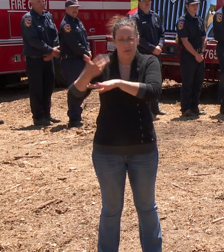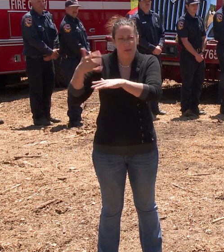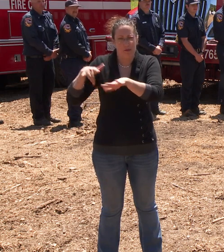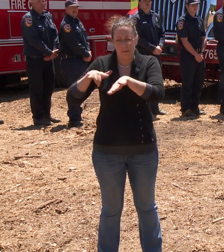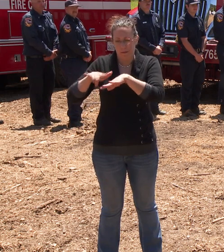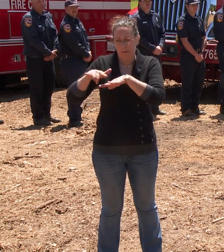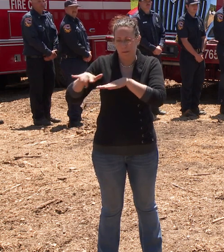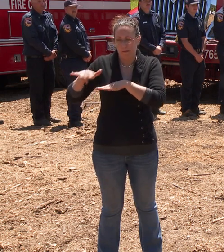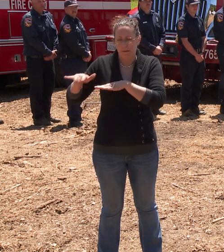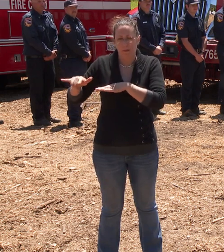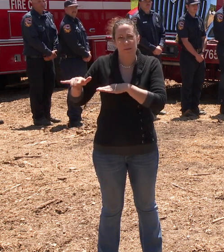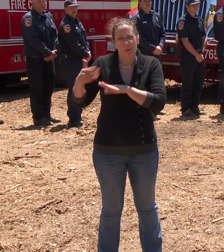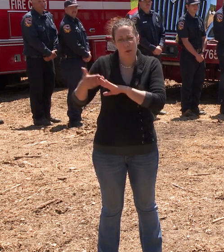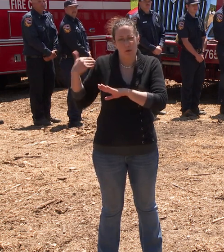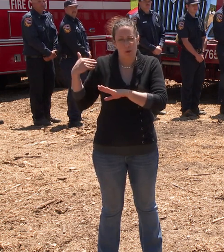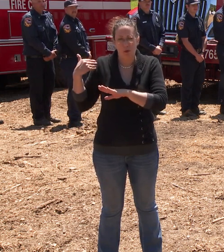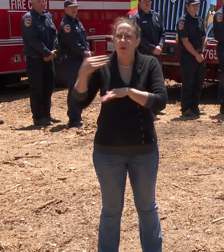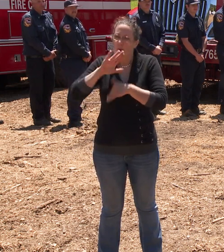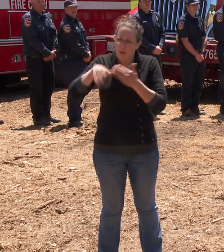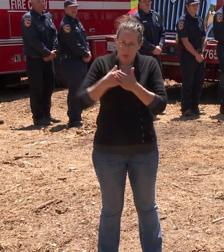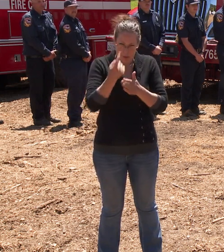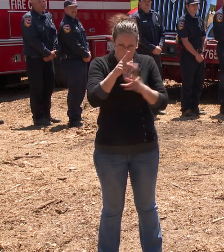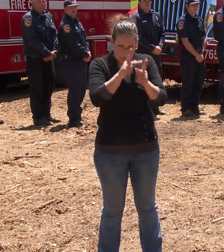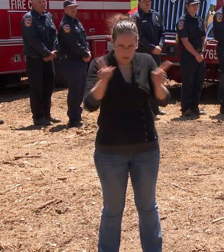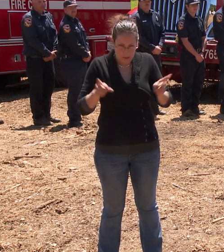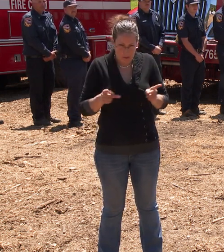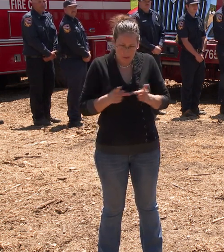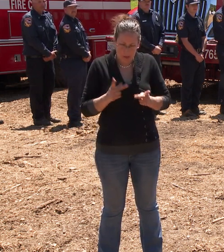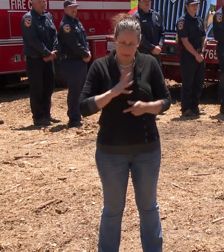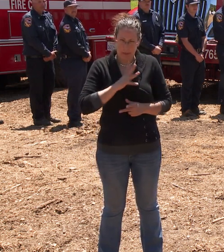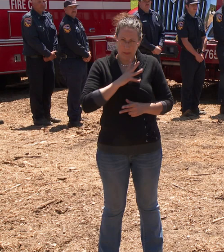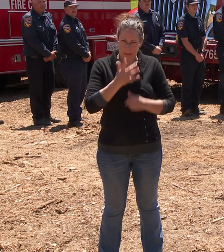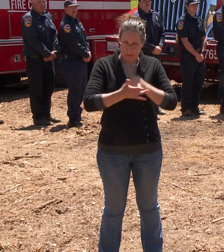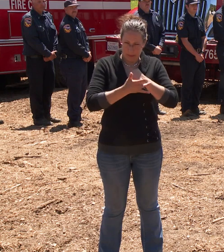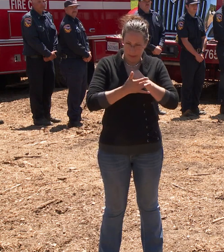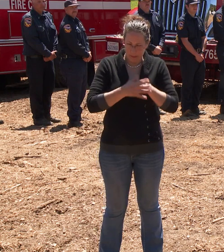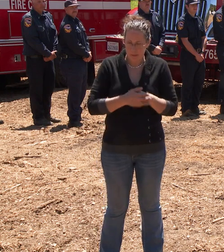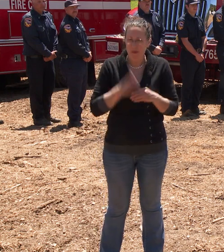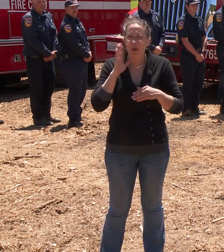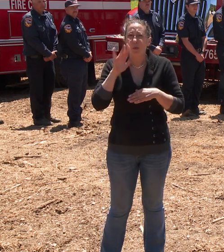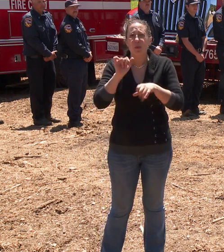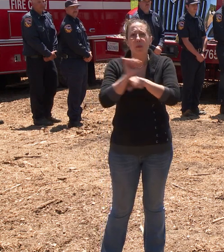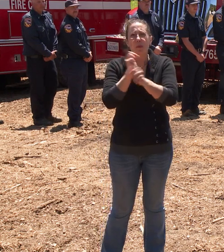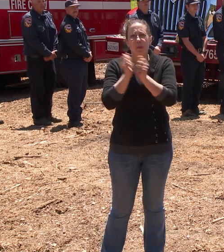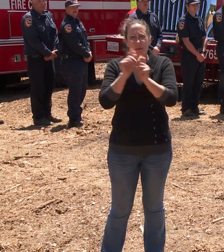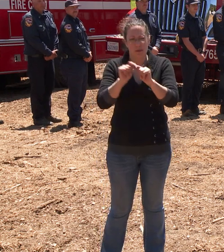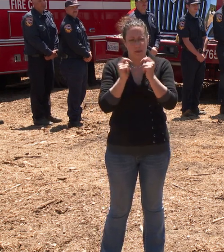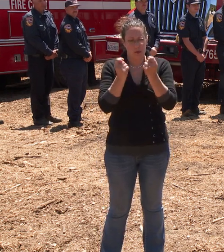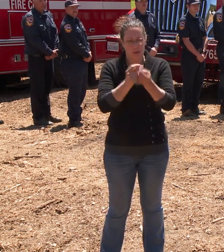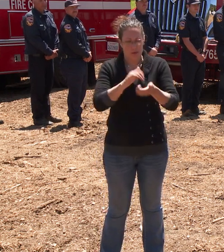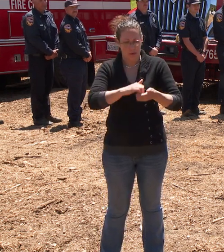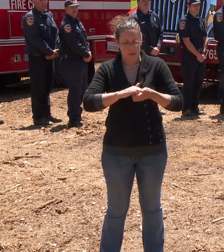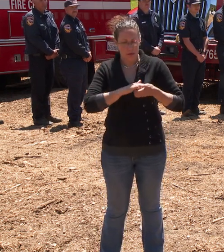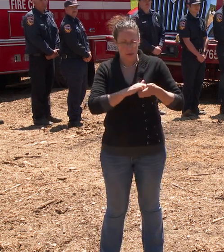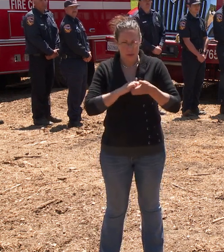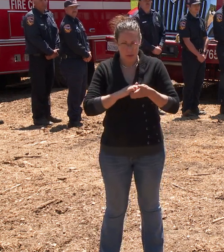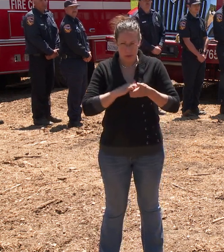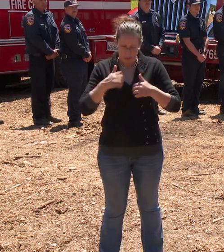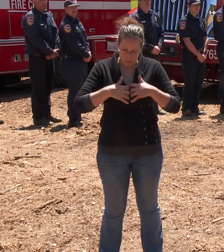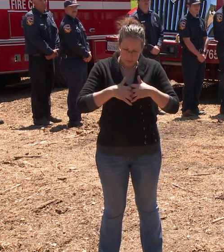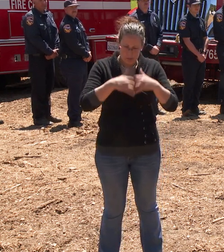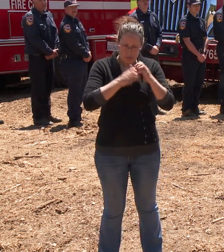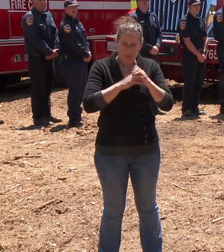one state-of-the-art facility. We're also continuing to work closely with our tribal partners to help reduce or help to help restore